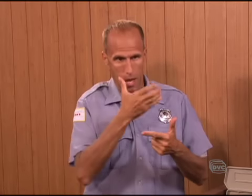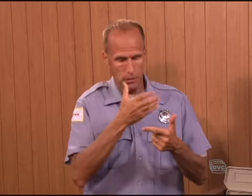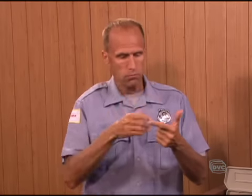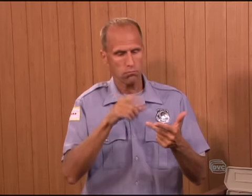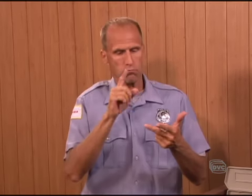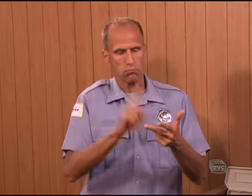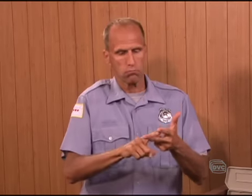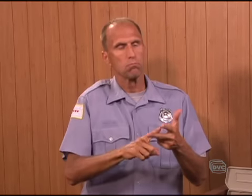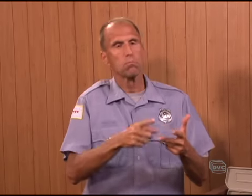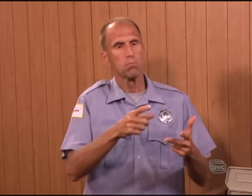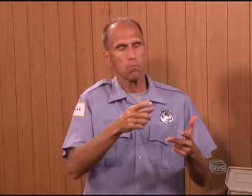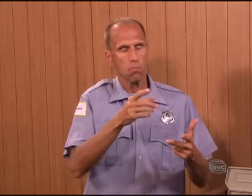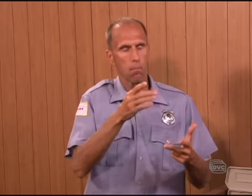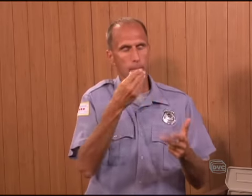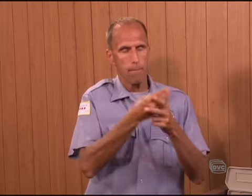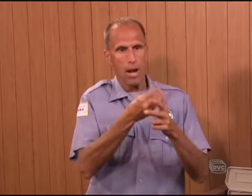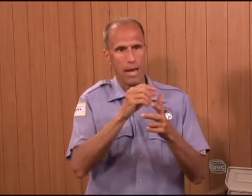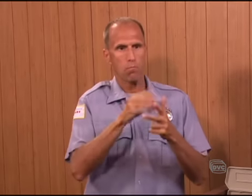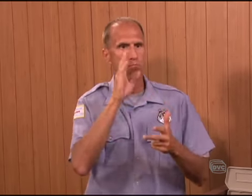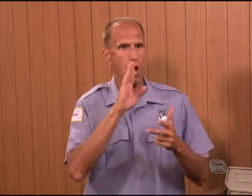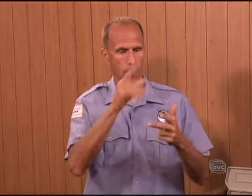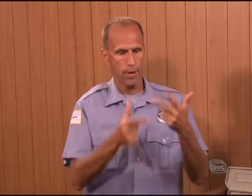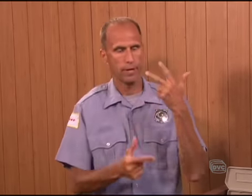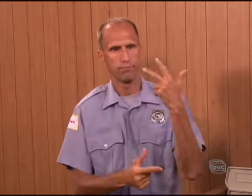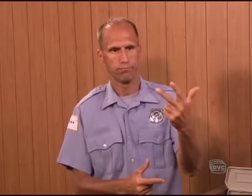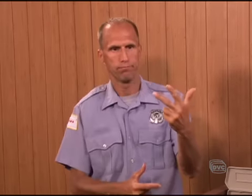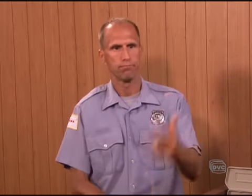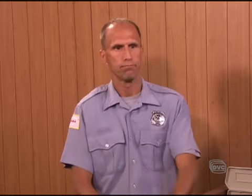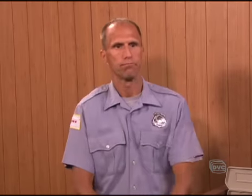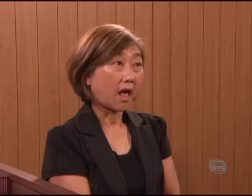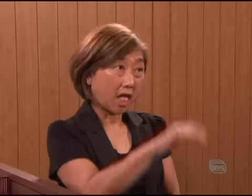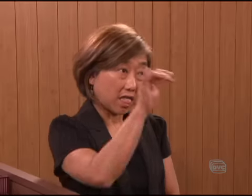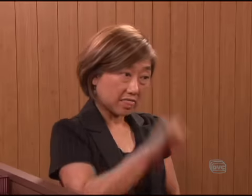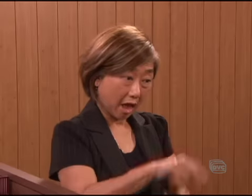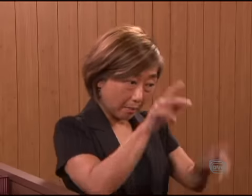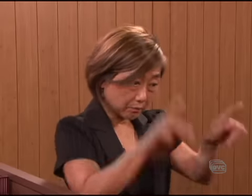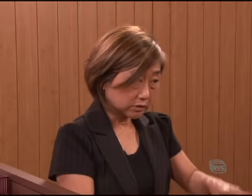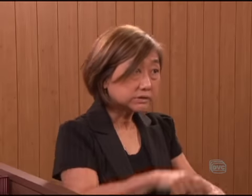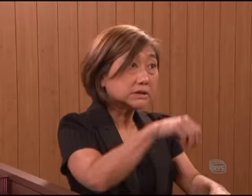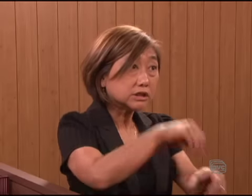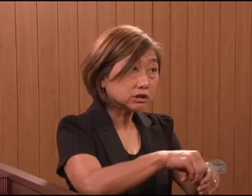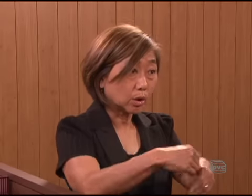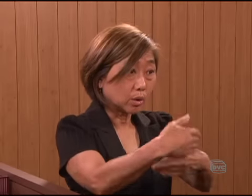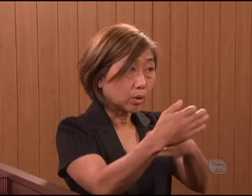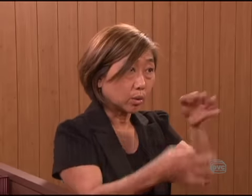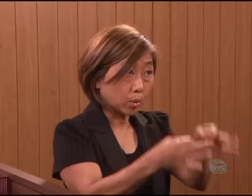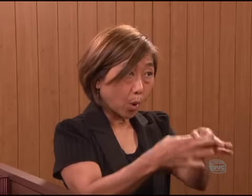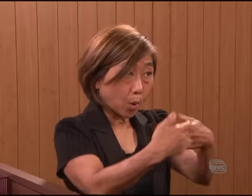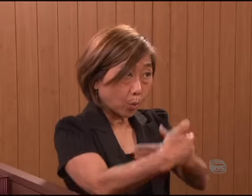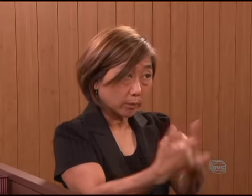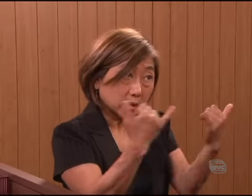that blue ski mask, and money in that brown bag. Is that person in this courtroom right now?